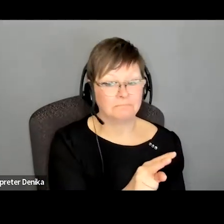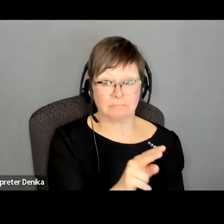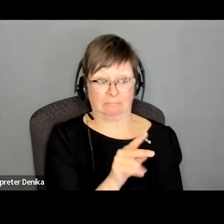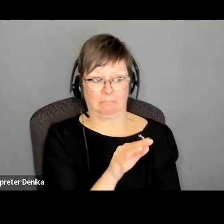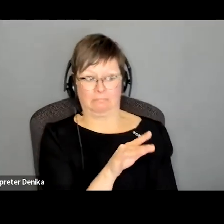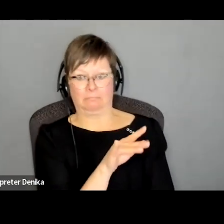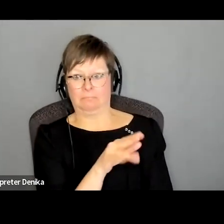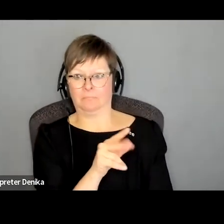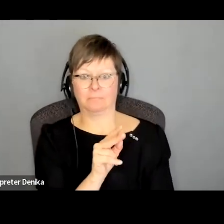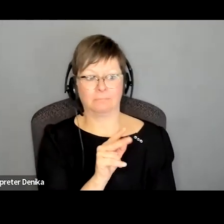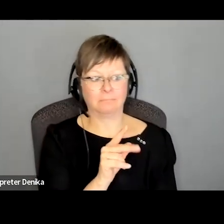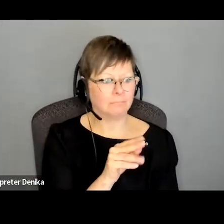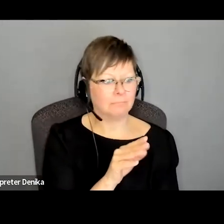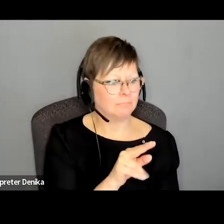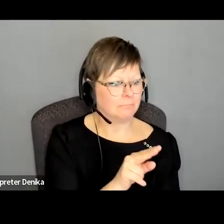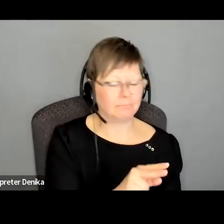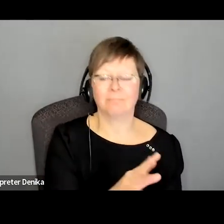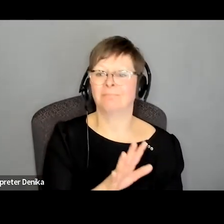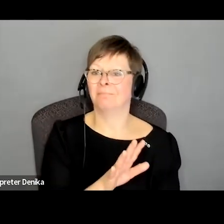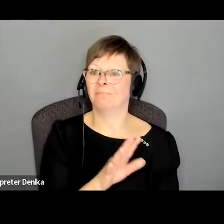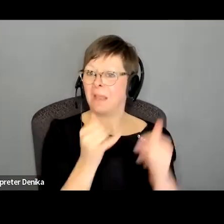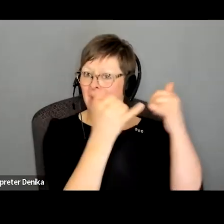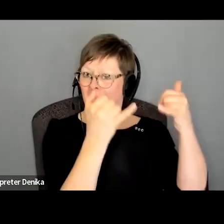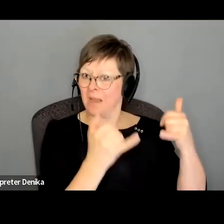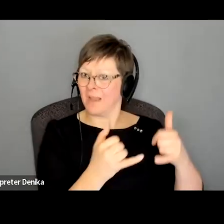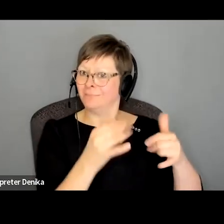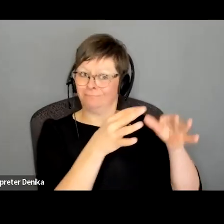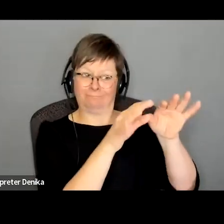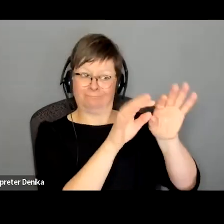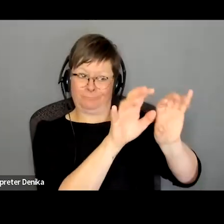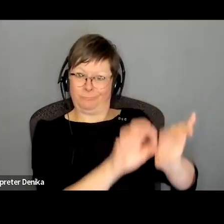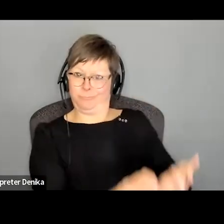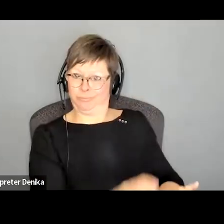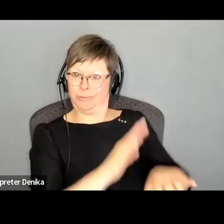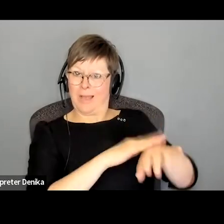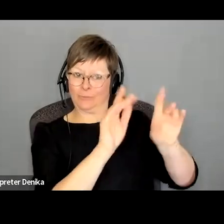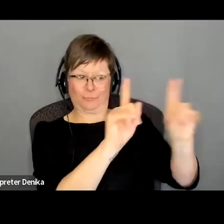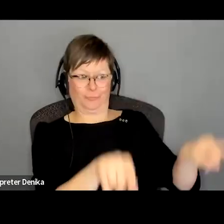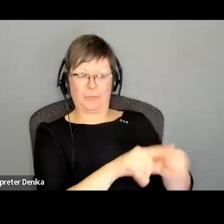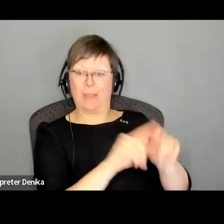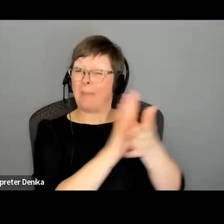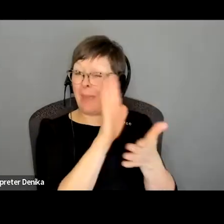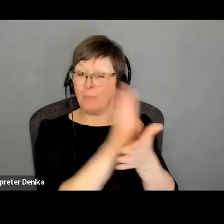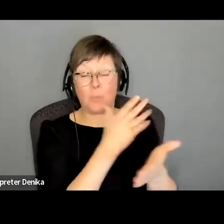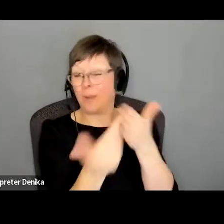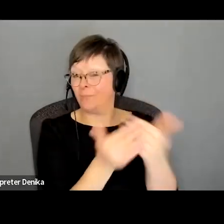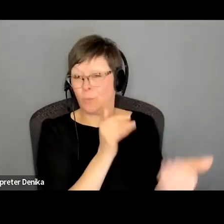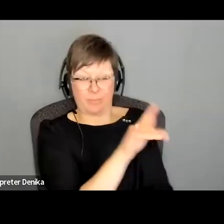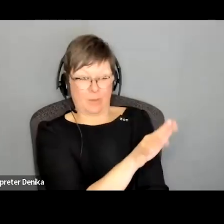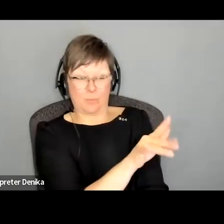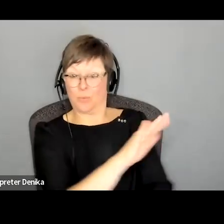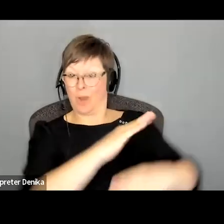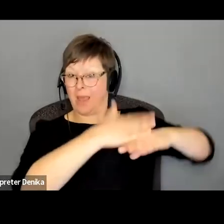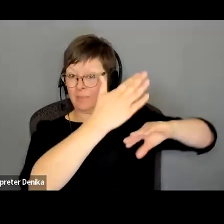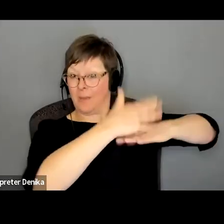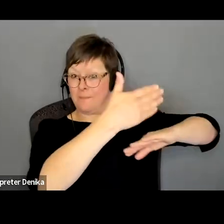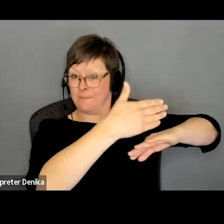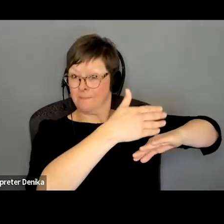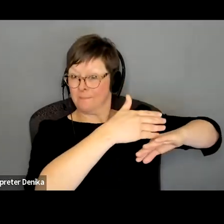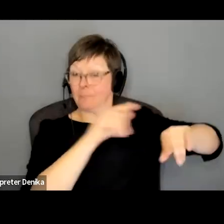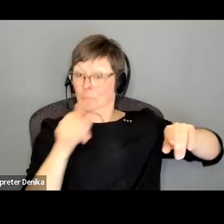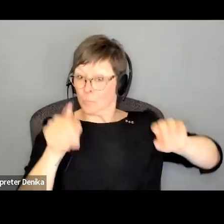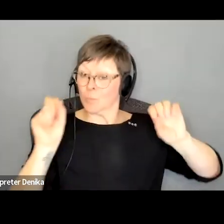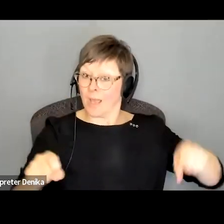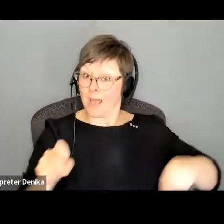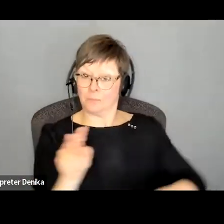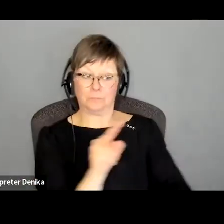or maybe the the sign the lines are on the screen or maybe it's a piece of paper that's sitting there you know anything to help you get to where you